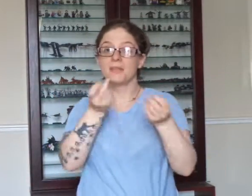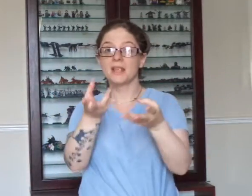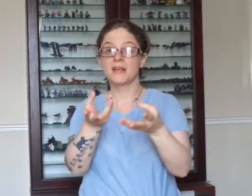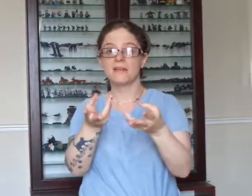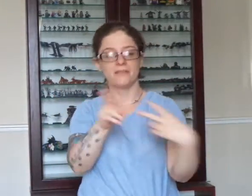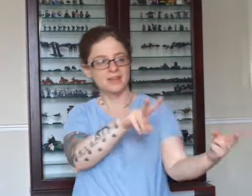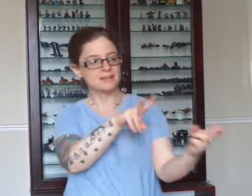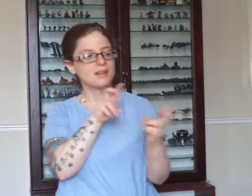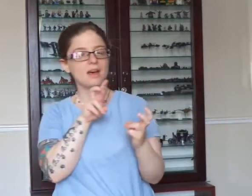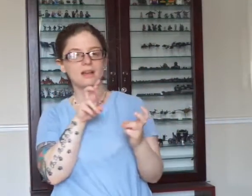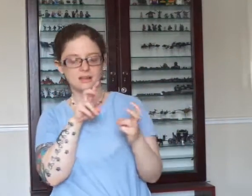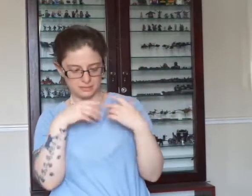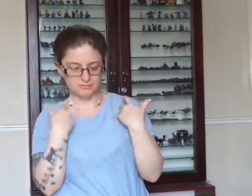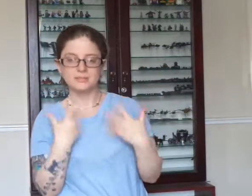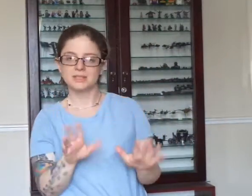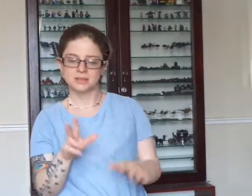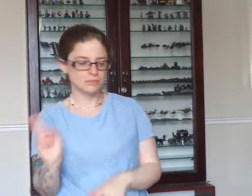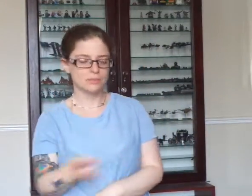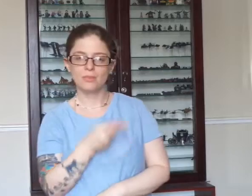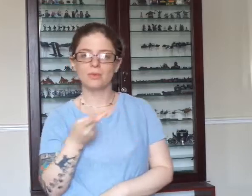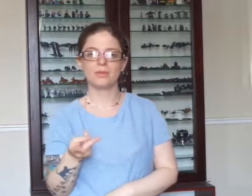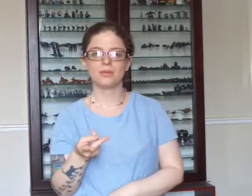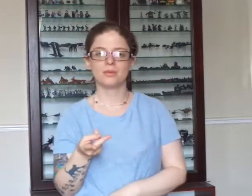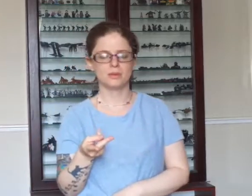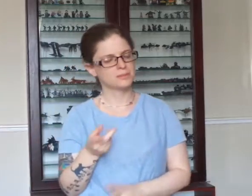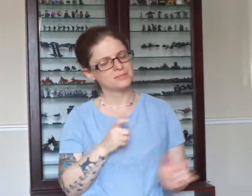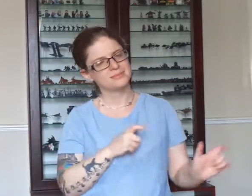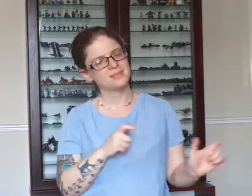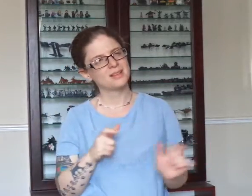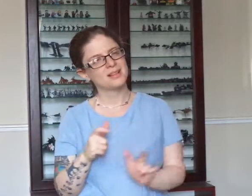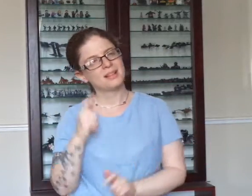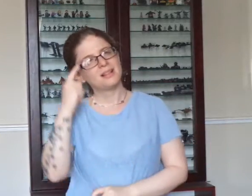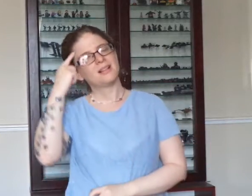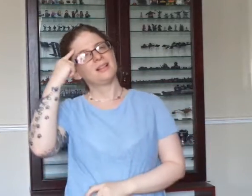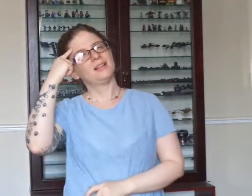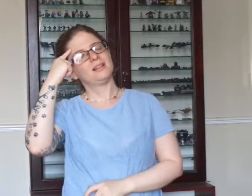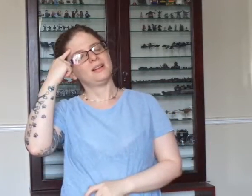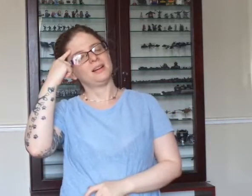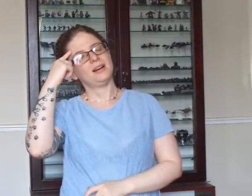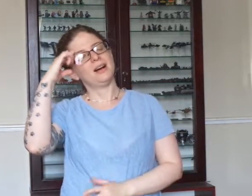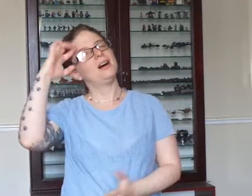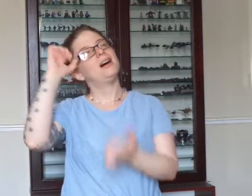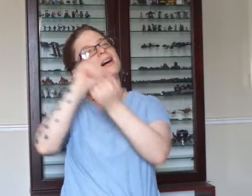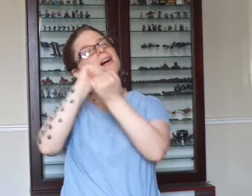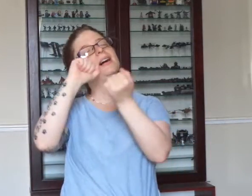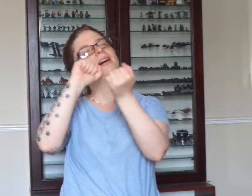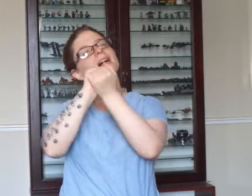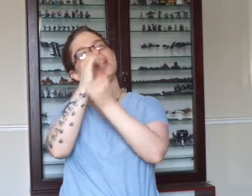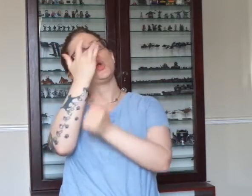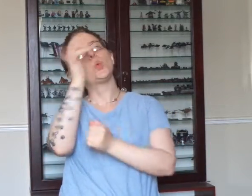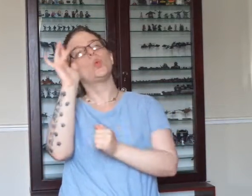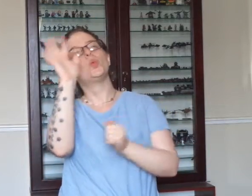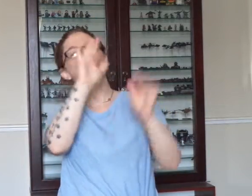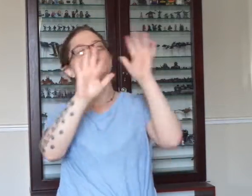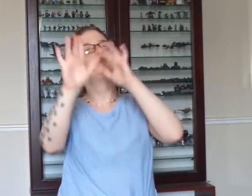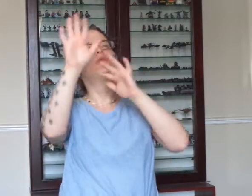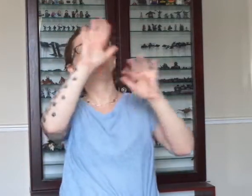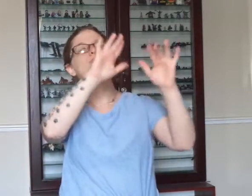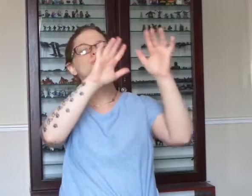Still, somehow, it's love the angels that I